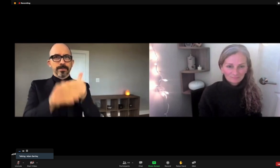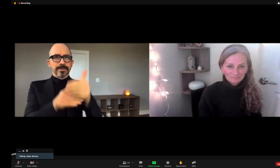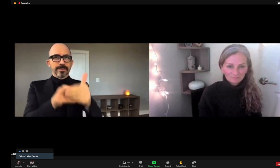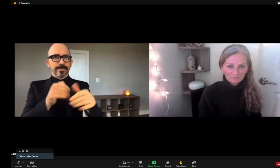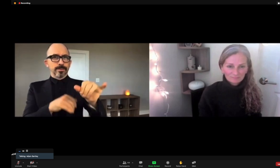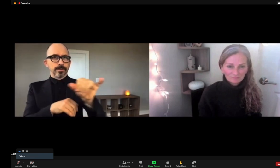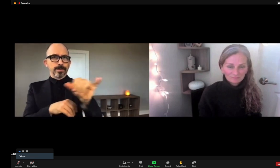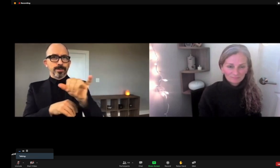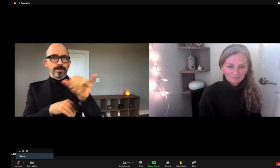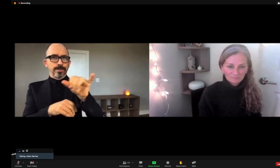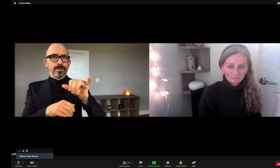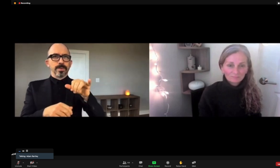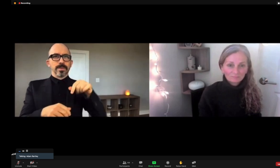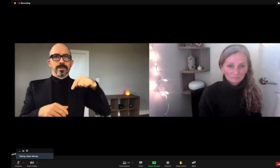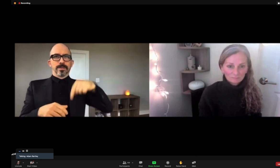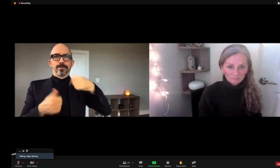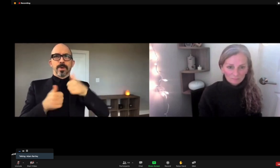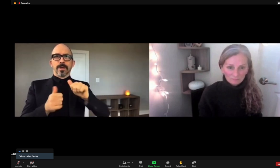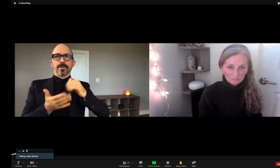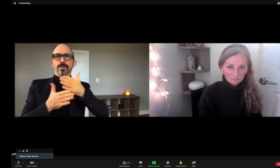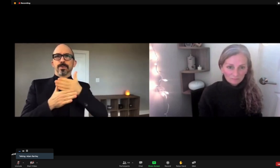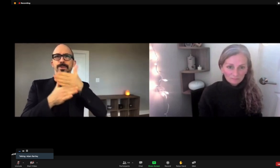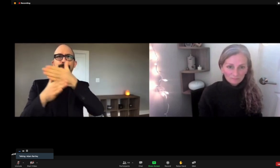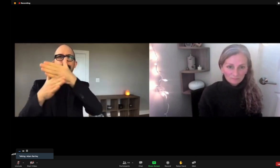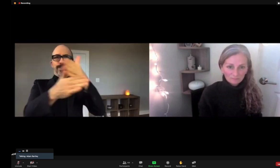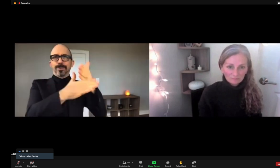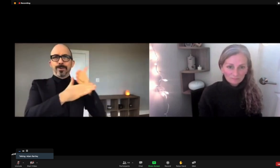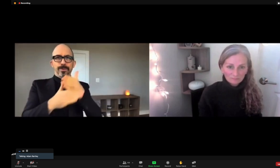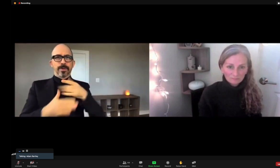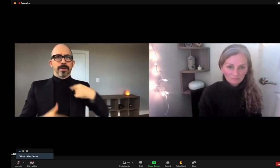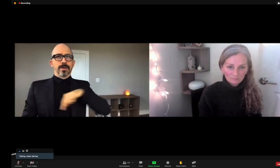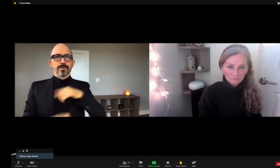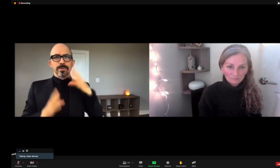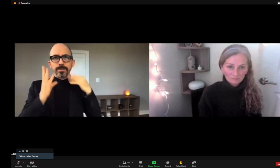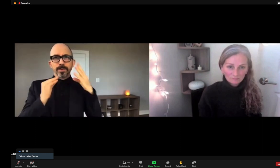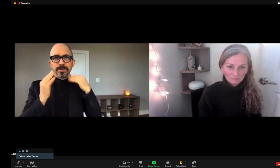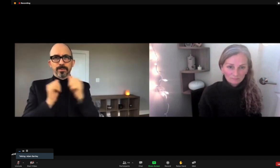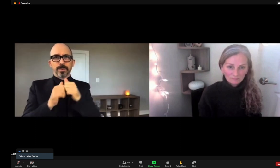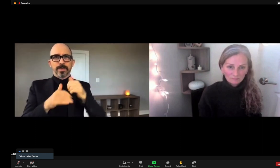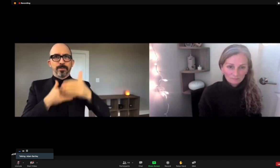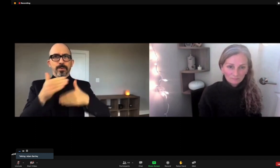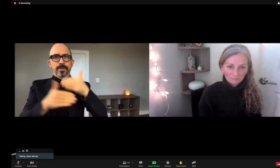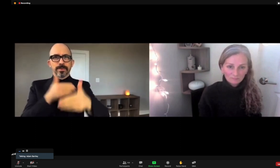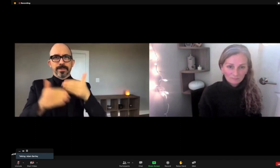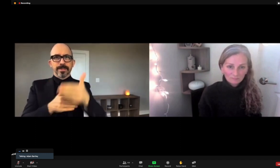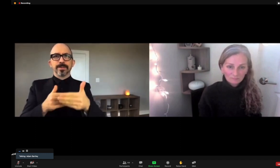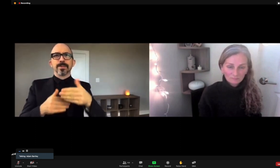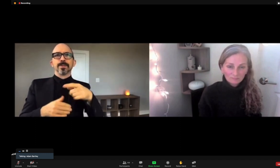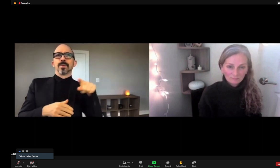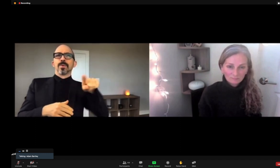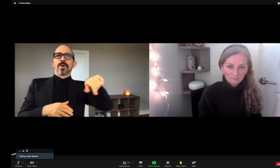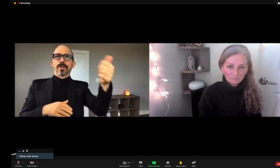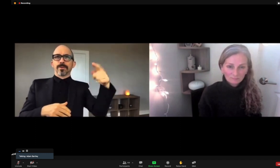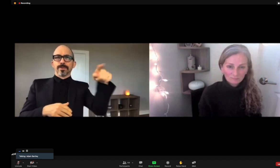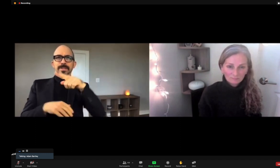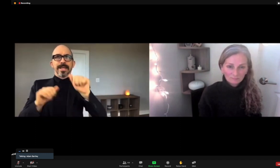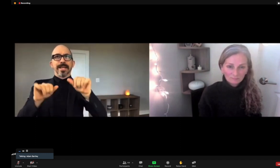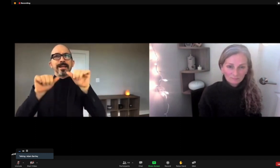It's not only the end product that matters so much. Also that process. That's the purpose of coming together today is to share a little more about our process